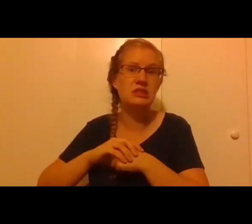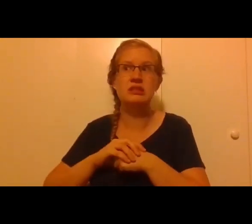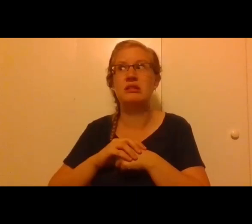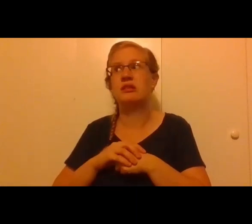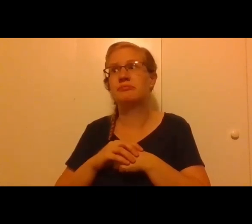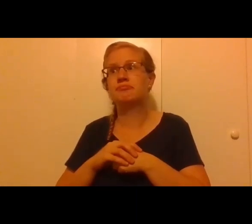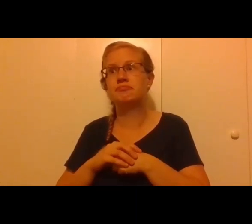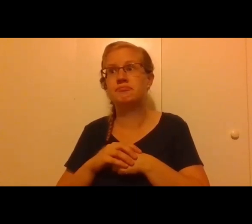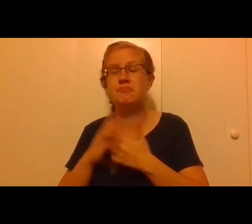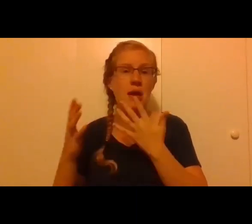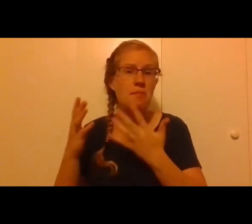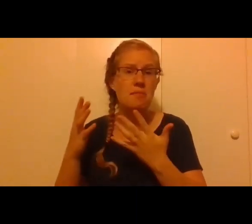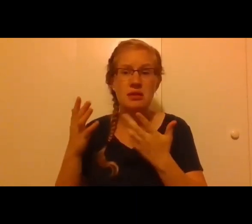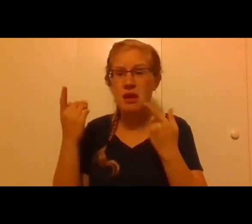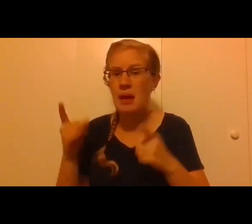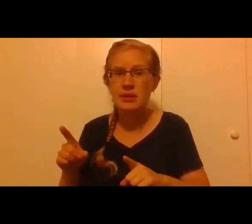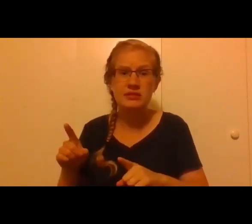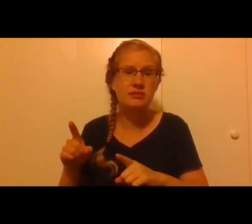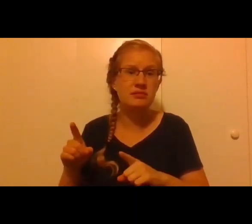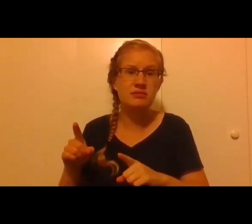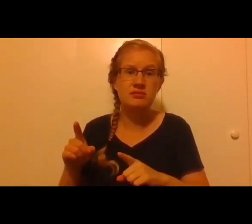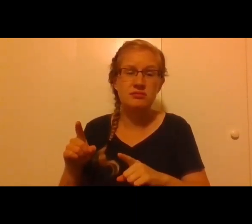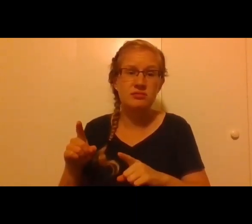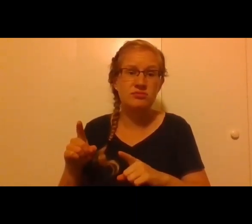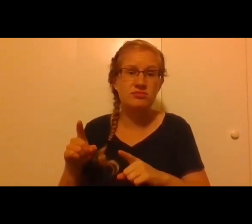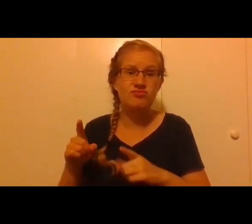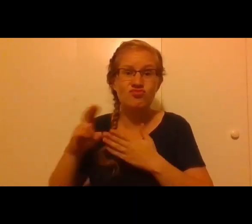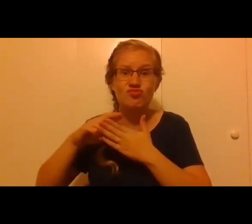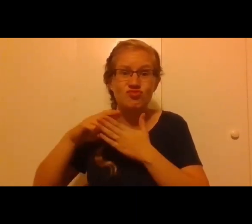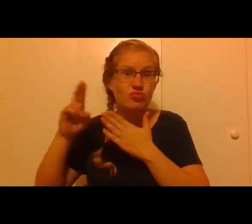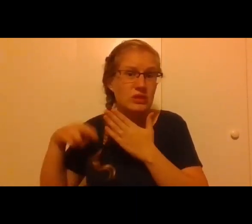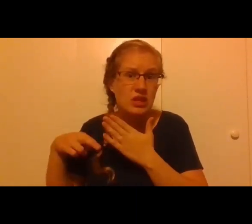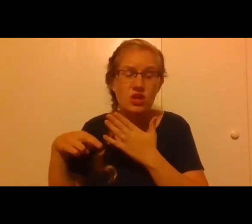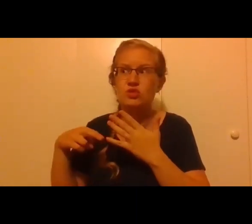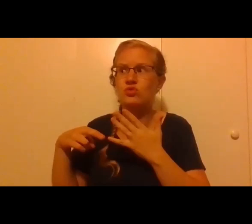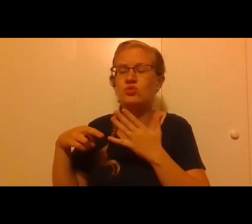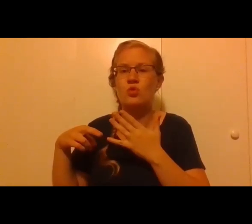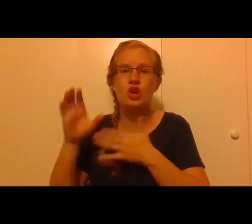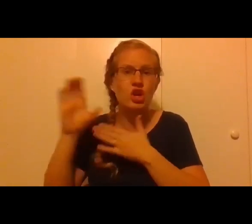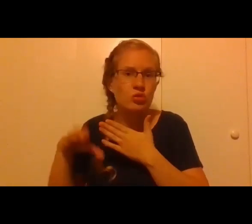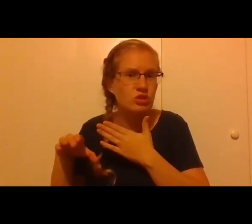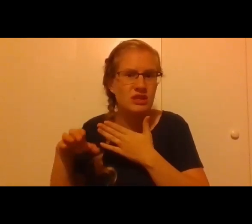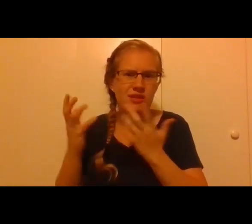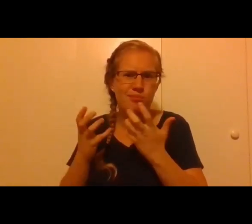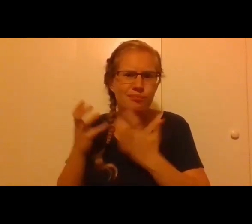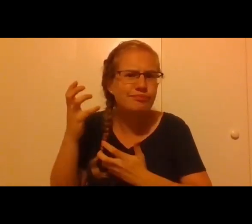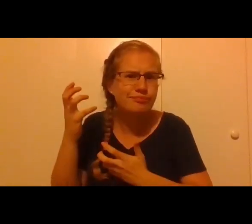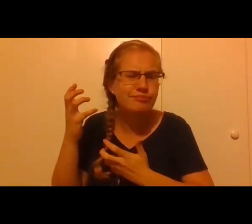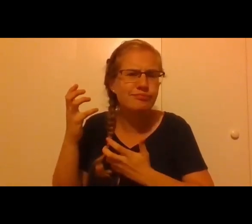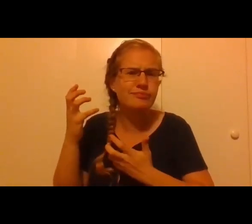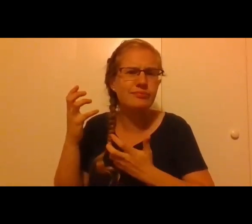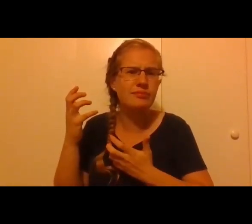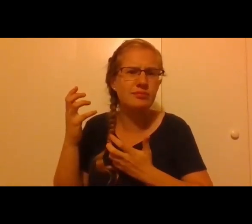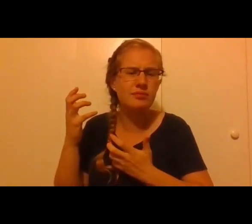that there might be results or conclusions that are inconsistent with the